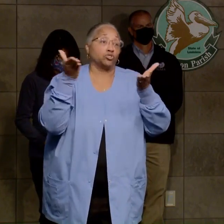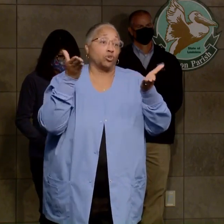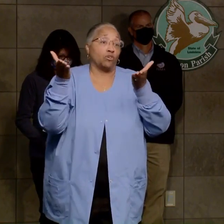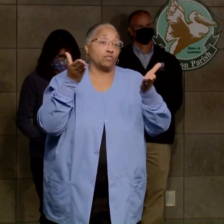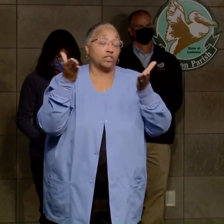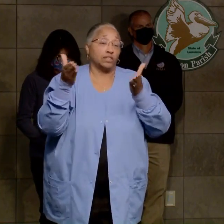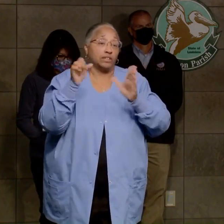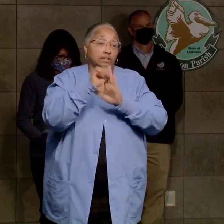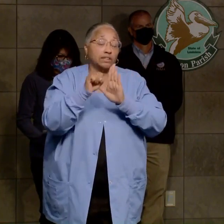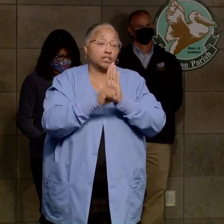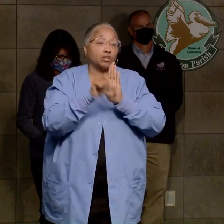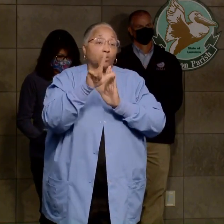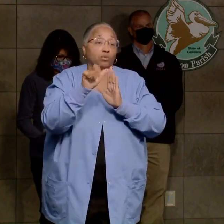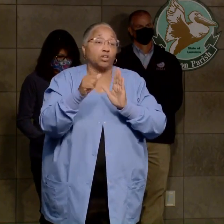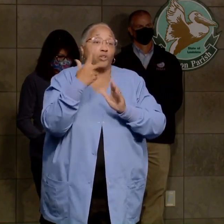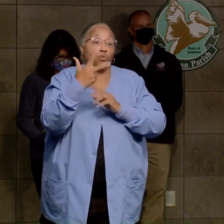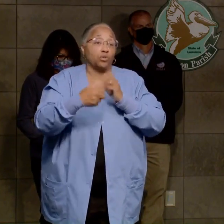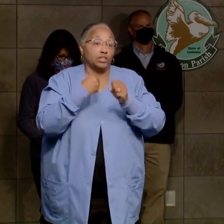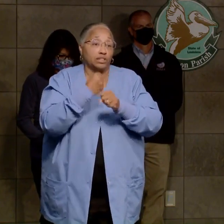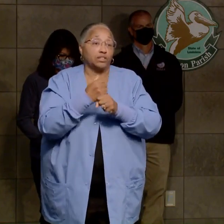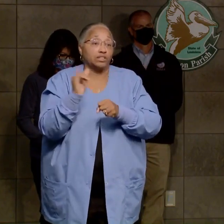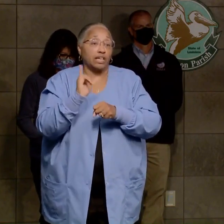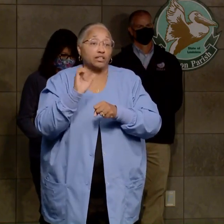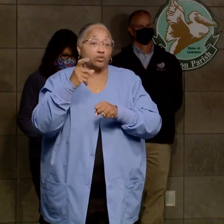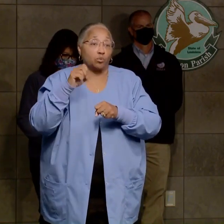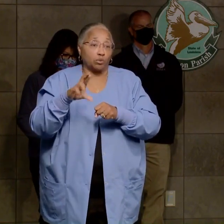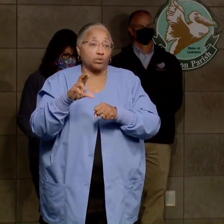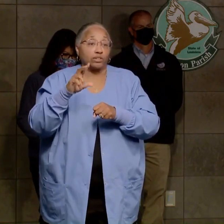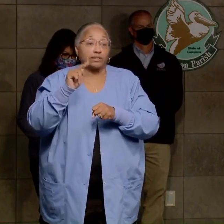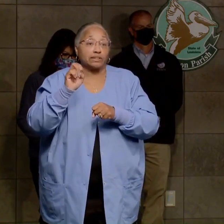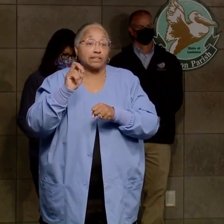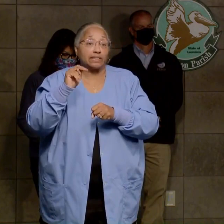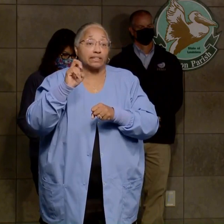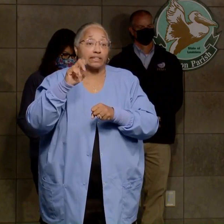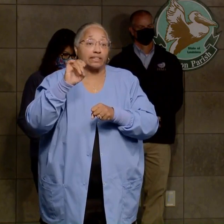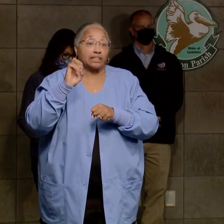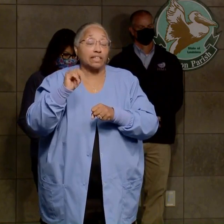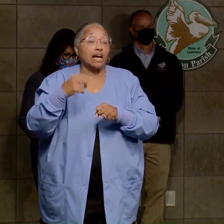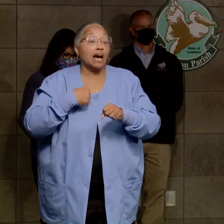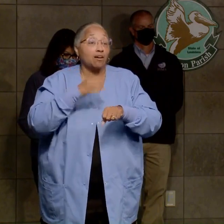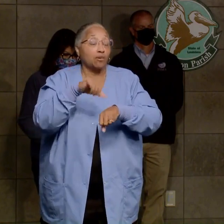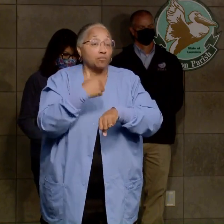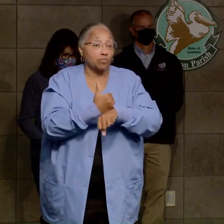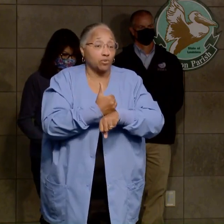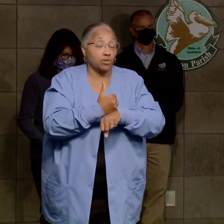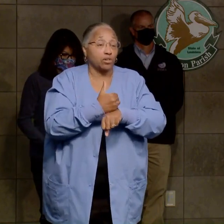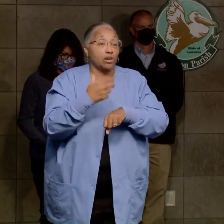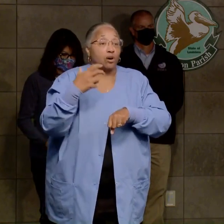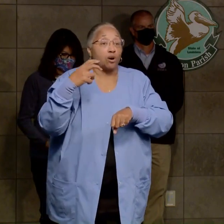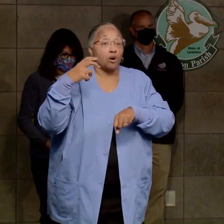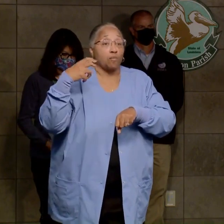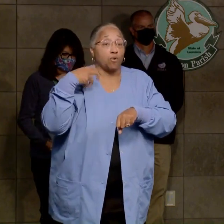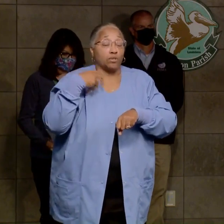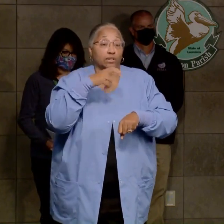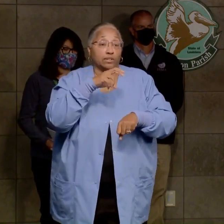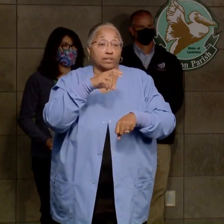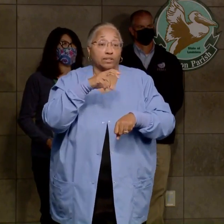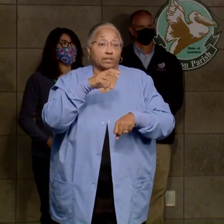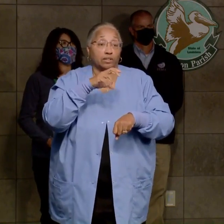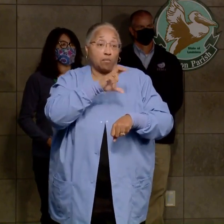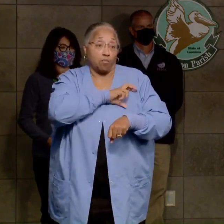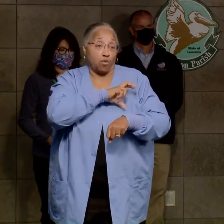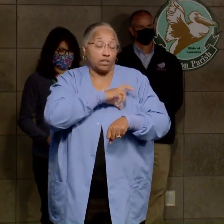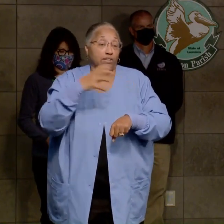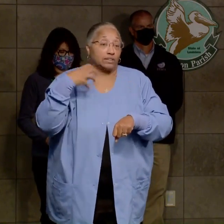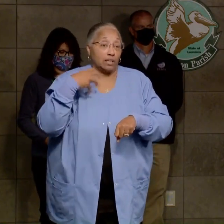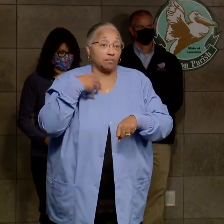three of which were as superintendent. Today, I am pleased to announce that I've appointed Louisiana State Police Captain Lamar A. Davis as